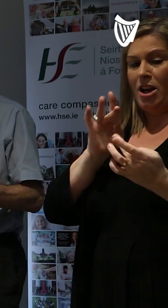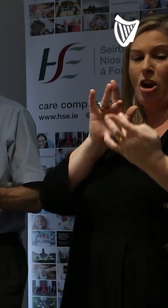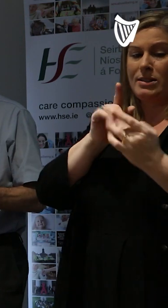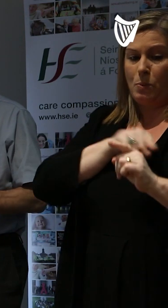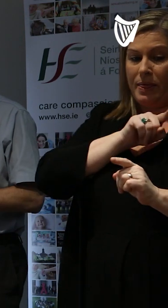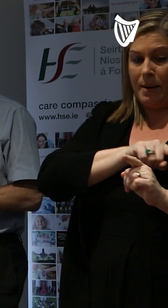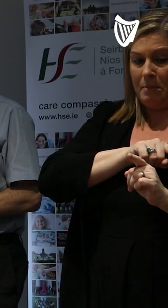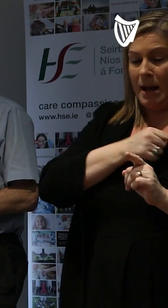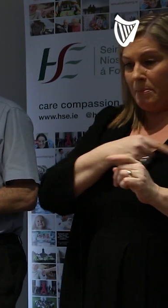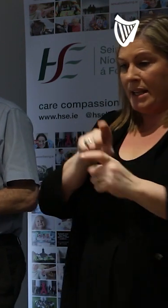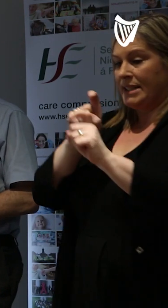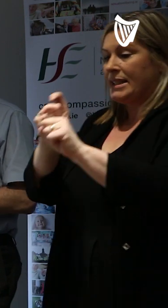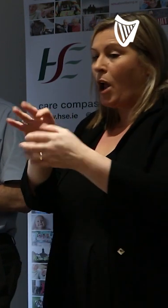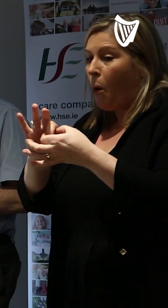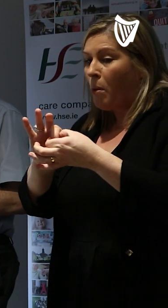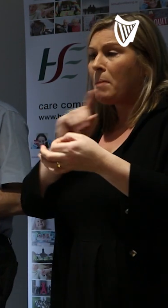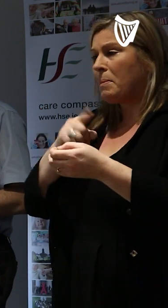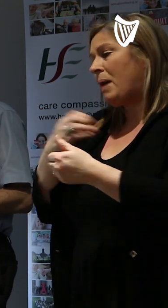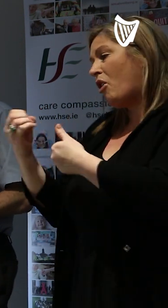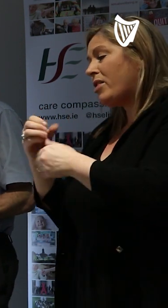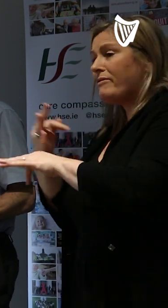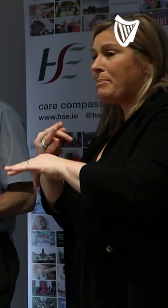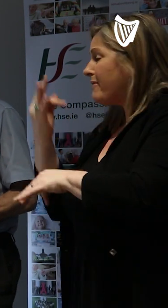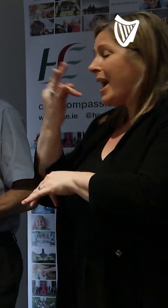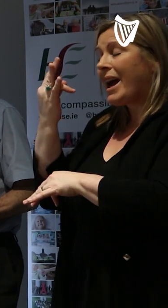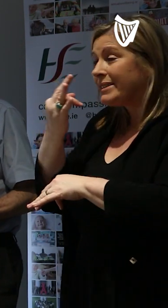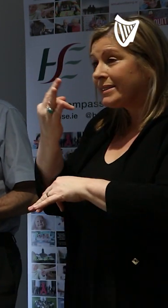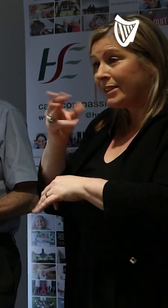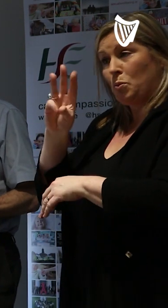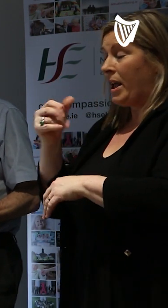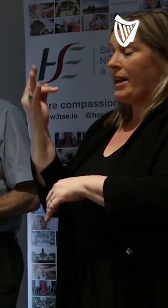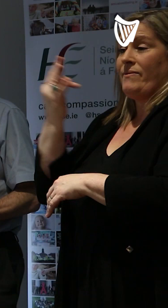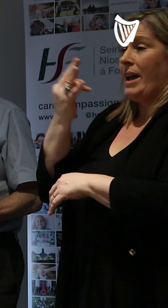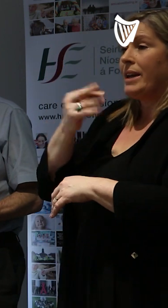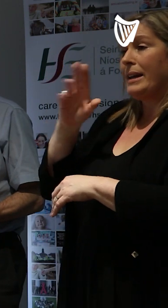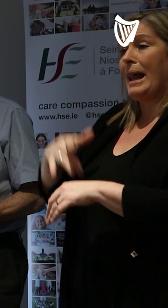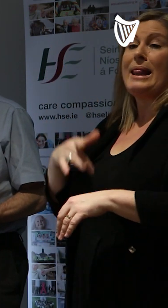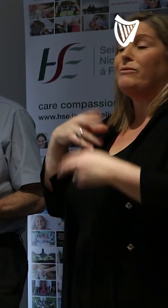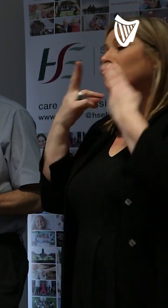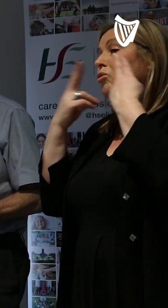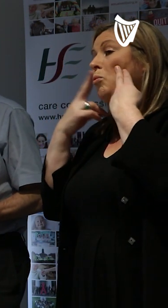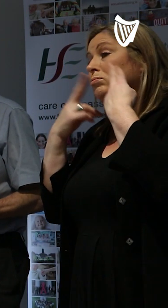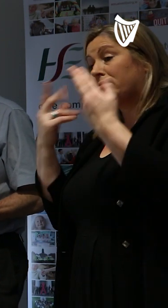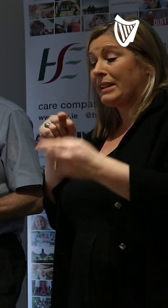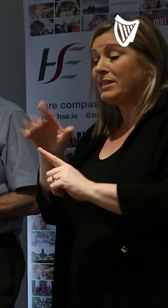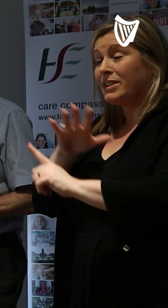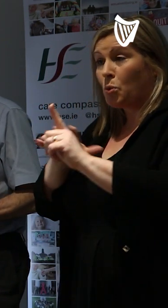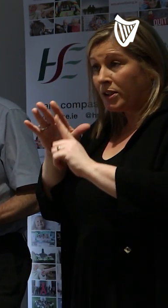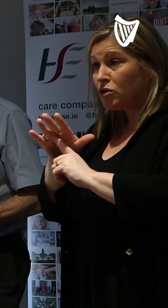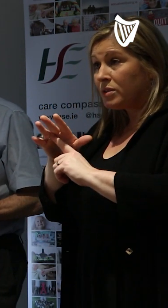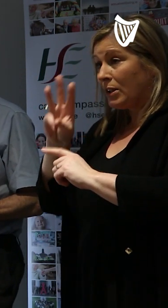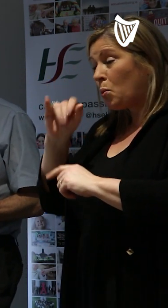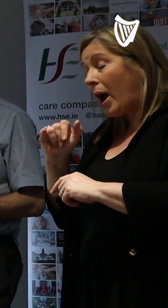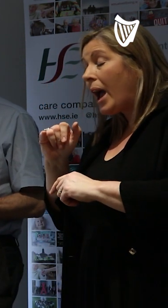that virus outside is so low that our advice is that it's reasonable for you to live your life as normal in that setting. So, that's